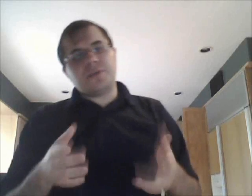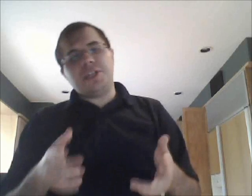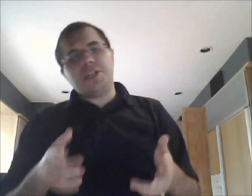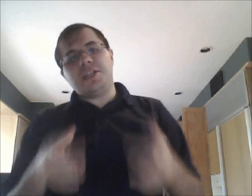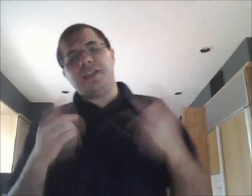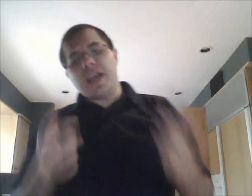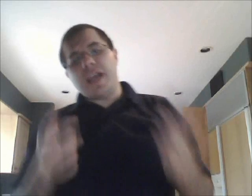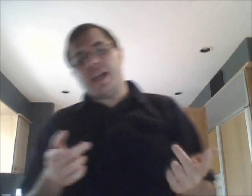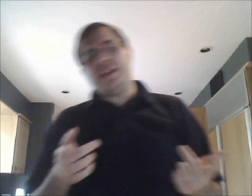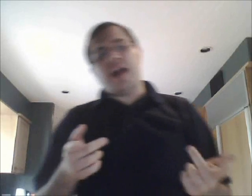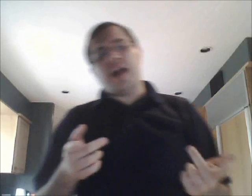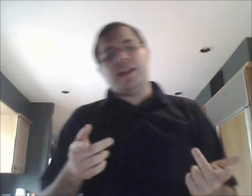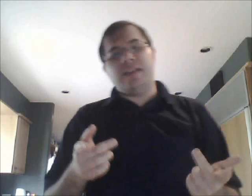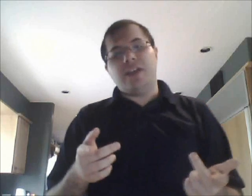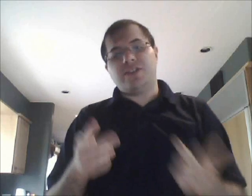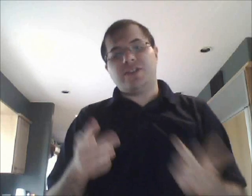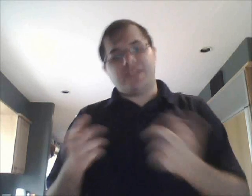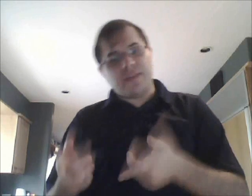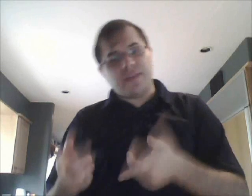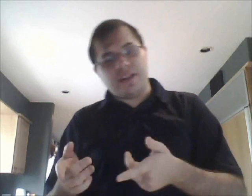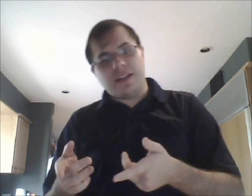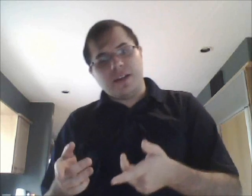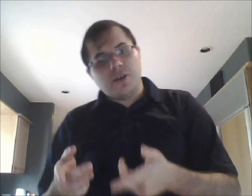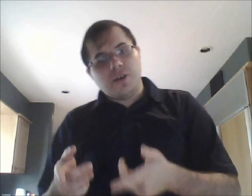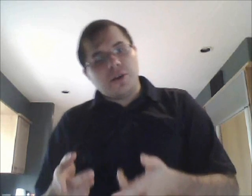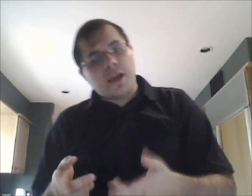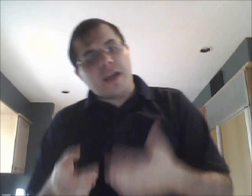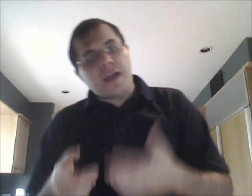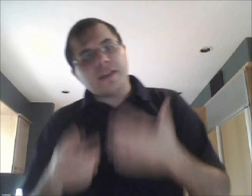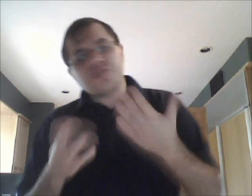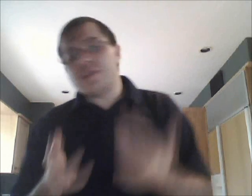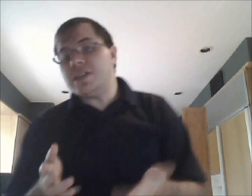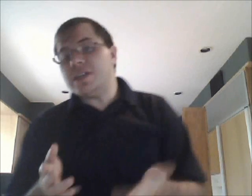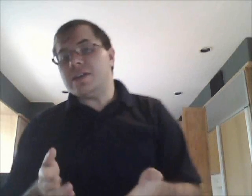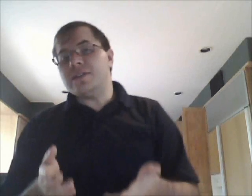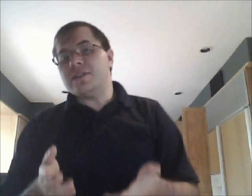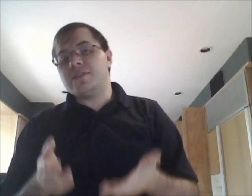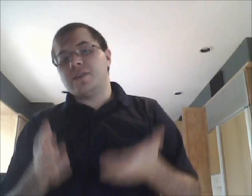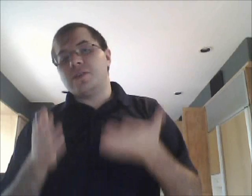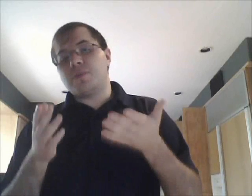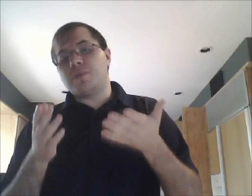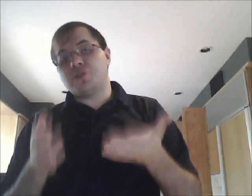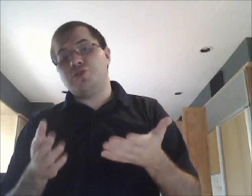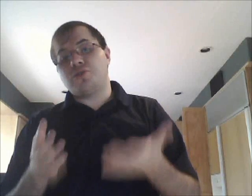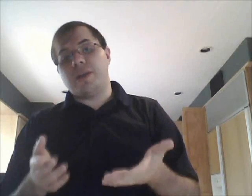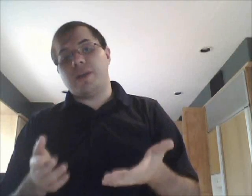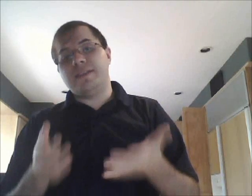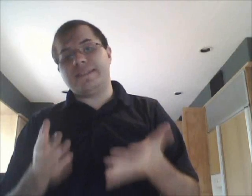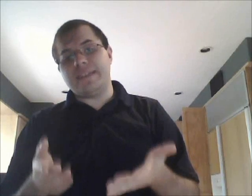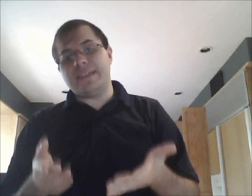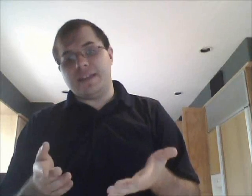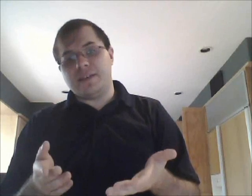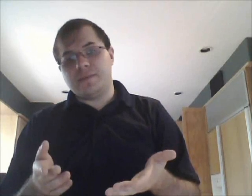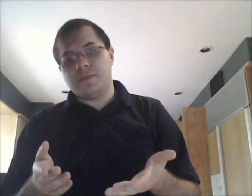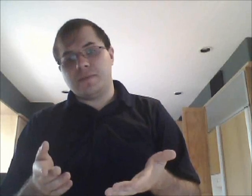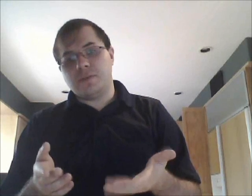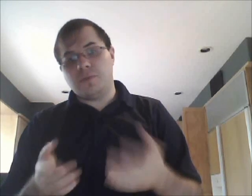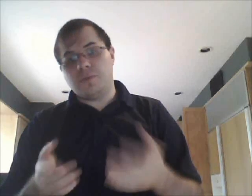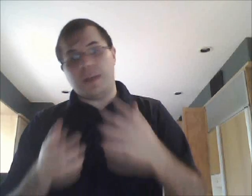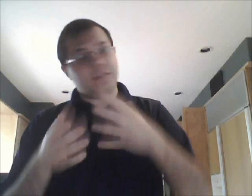Ritchie today died at the age of 70 and Dennis Ritchie is the person who created C. Well that's